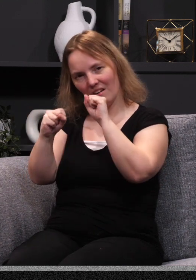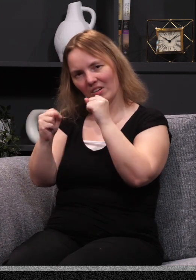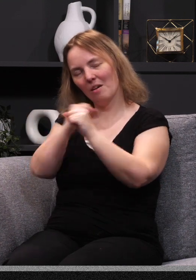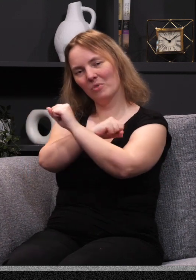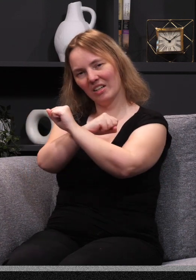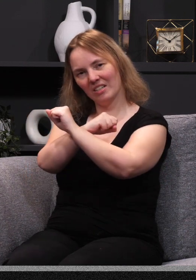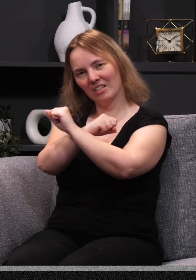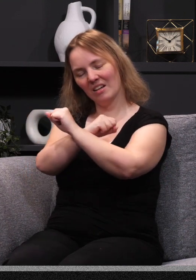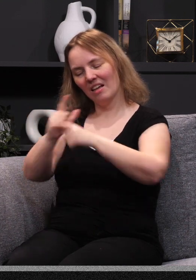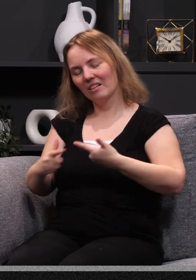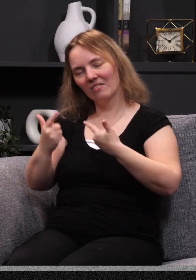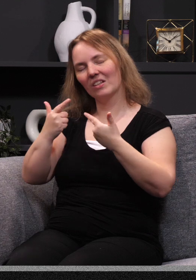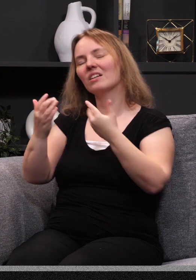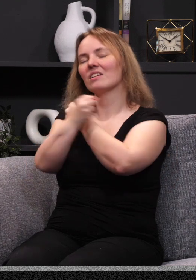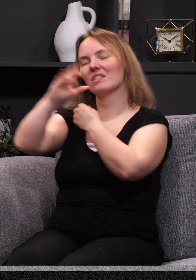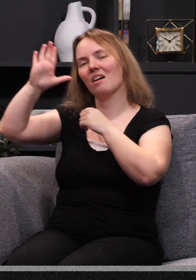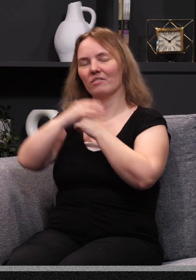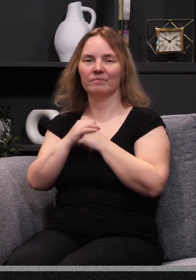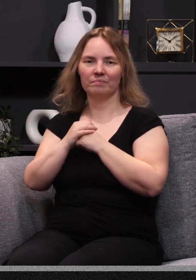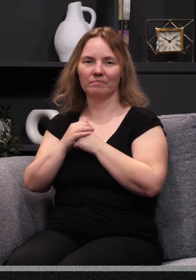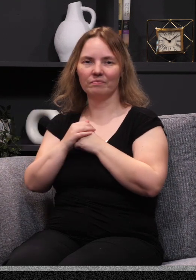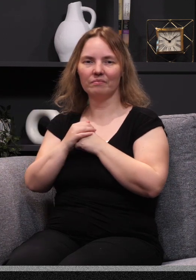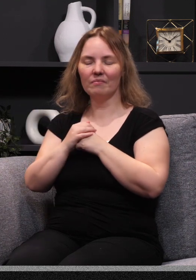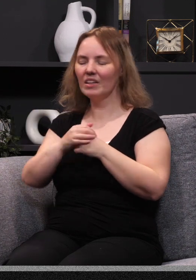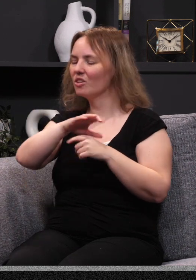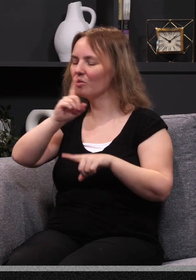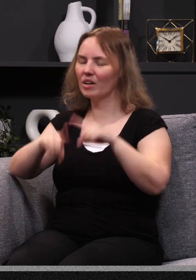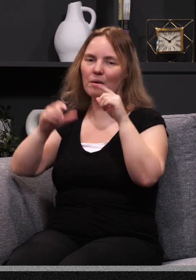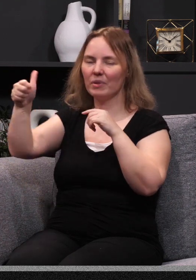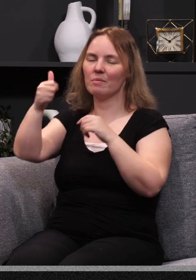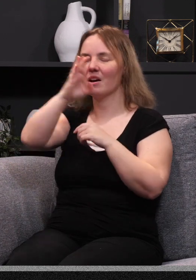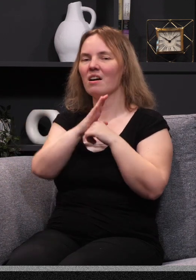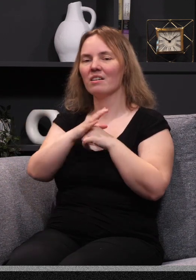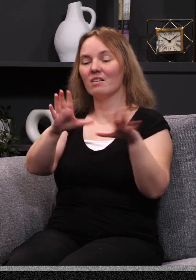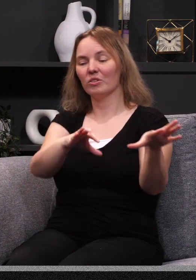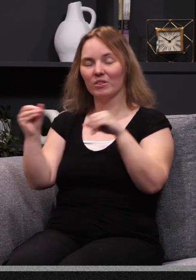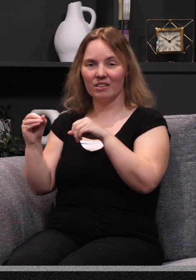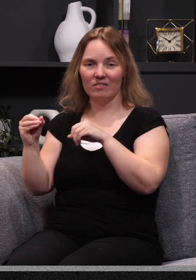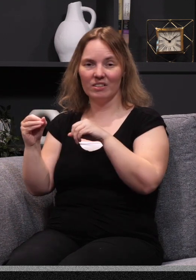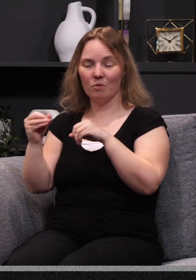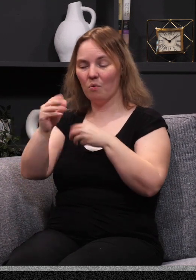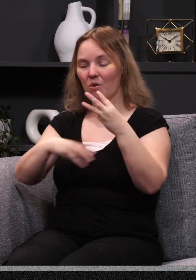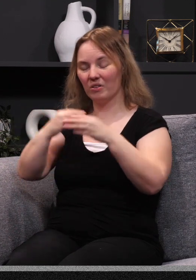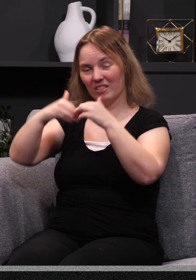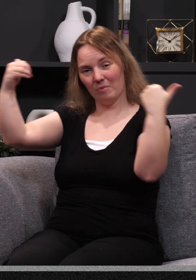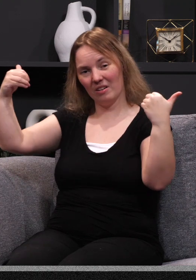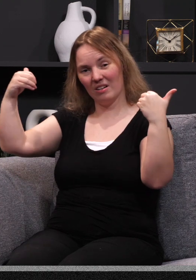to be sheltered in his love, to live in his love. You see, you can't blame God if you leave this world separated